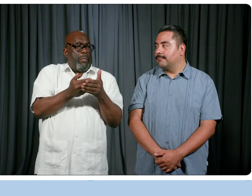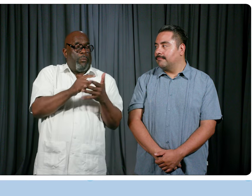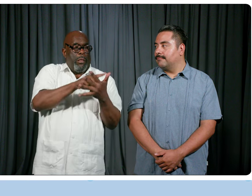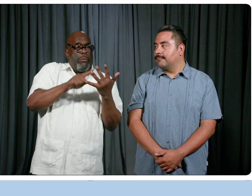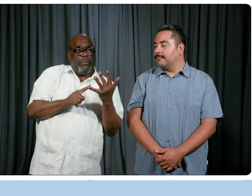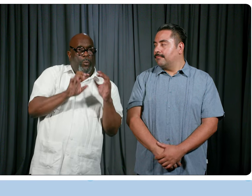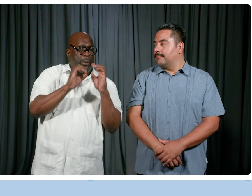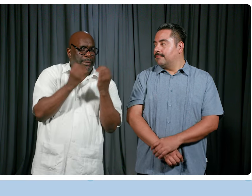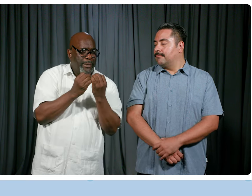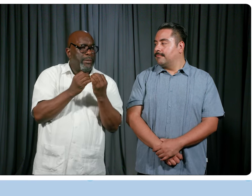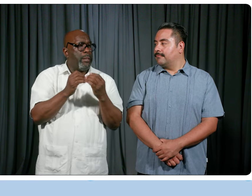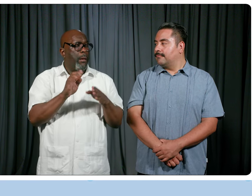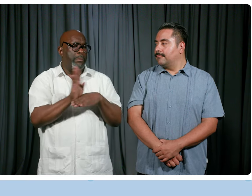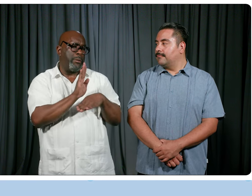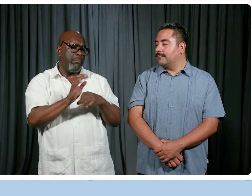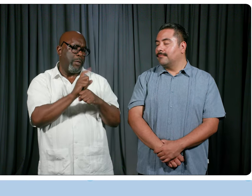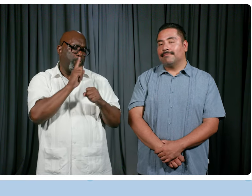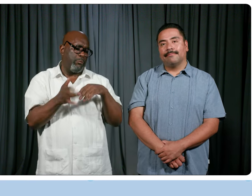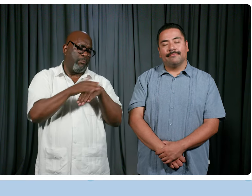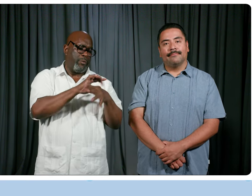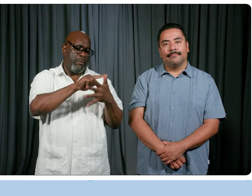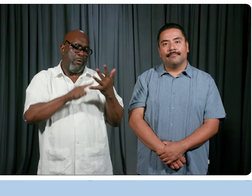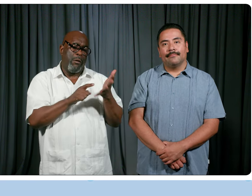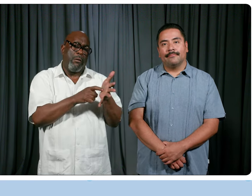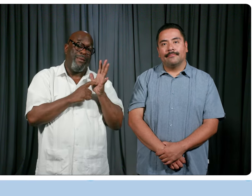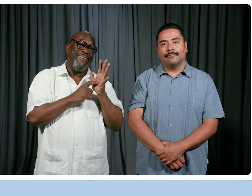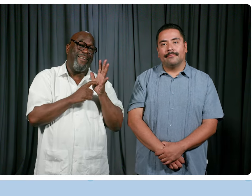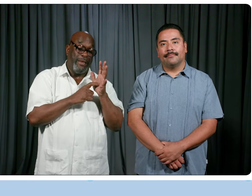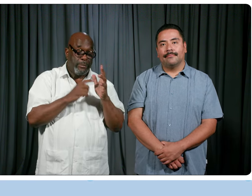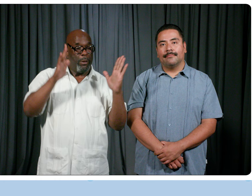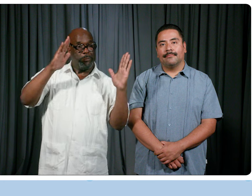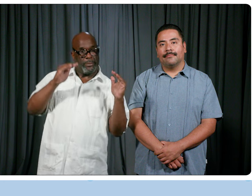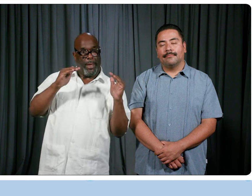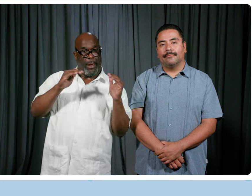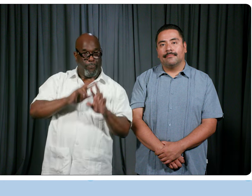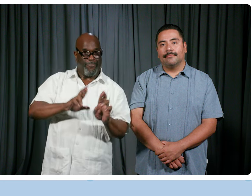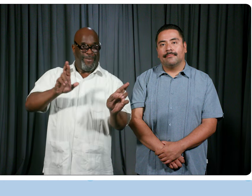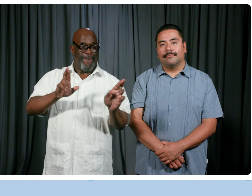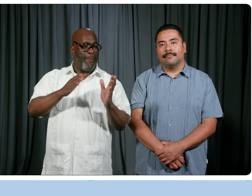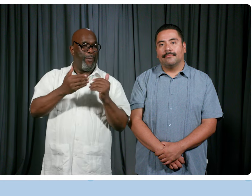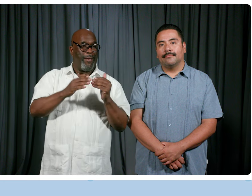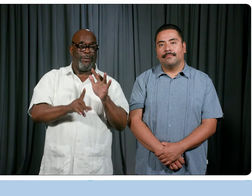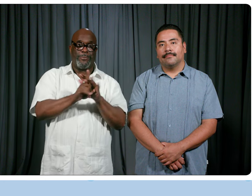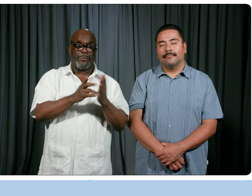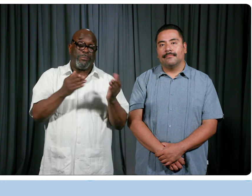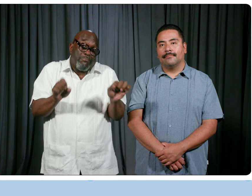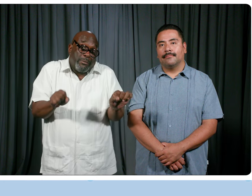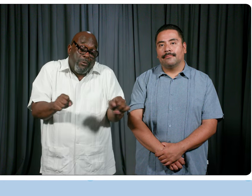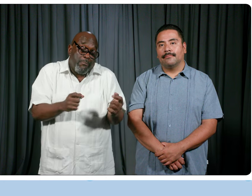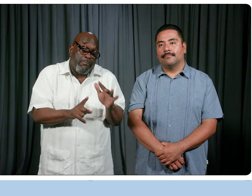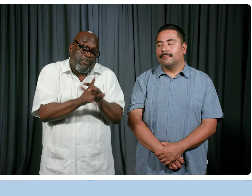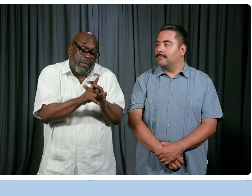entities to make sure that we have covered all of the bases that we possibly can to anticipate what might be an issue and proactively